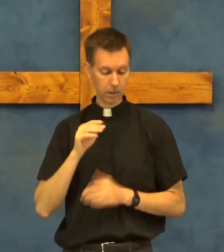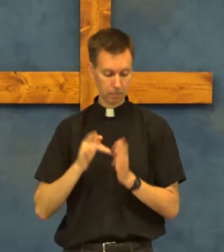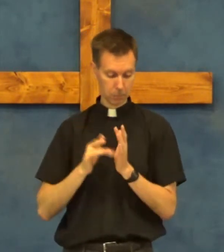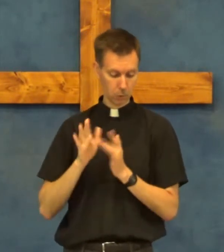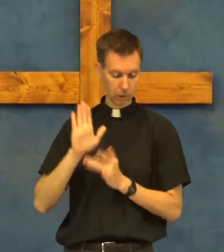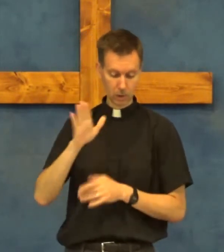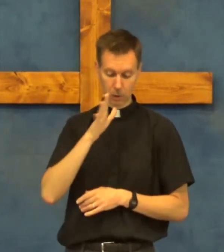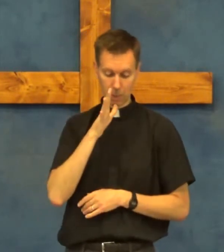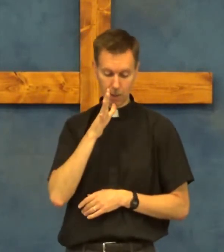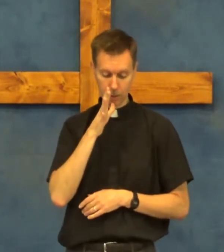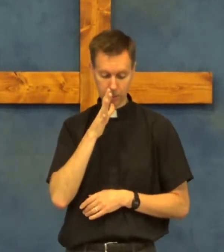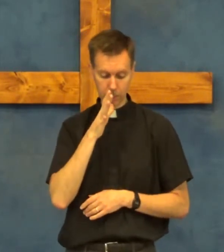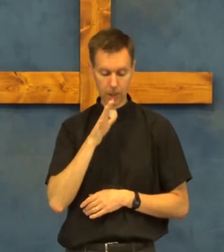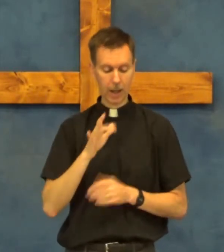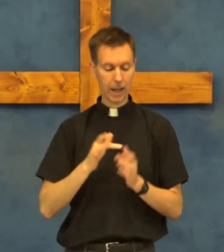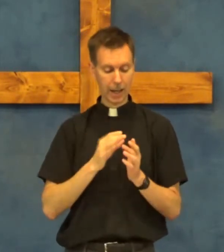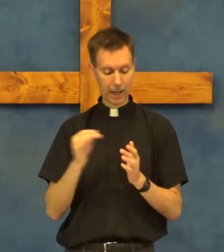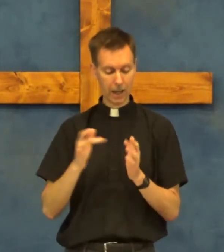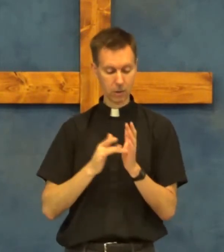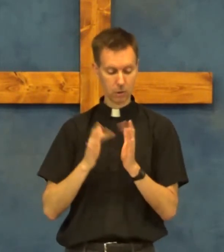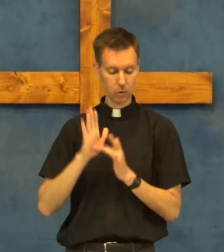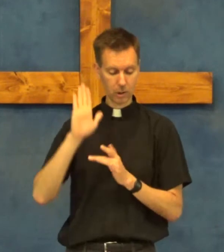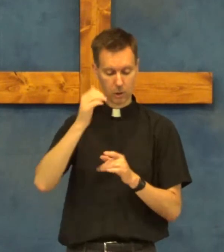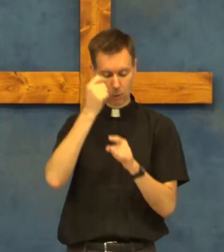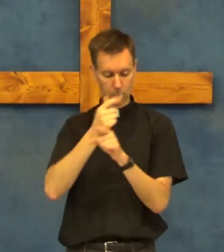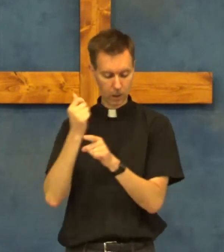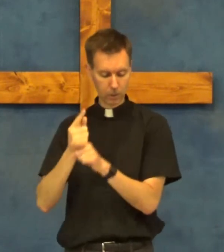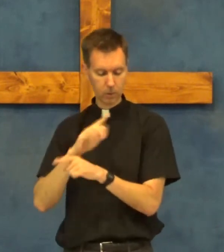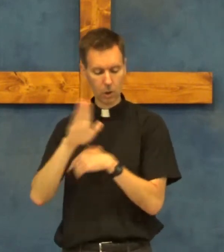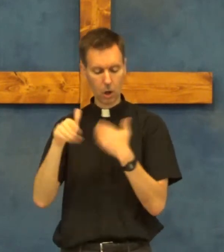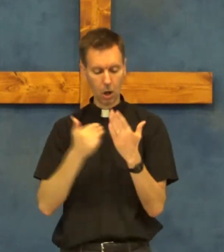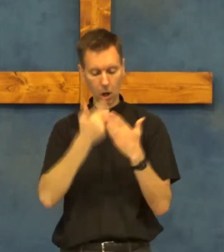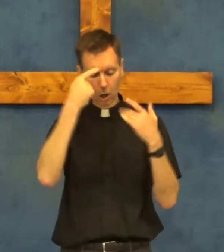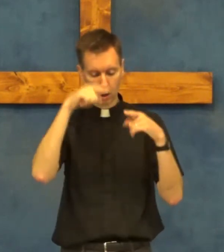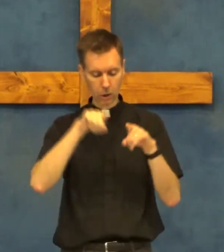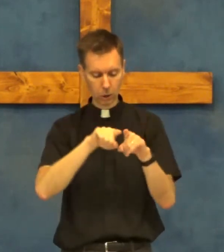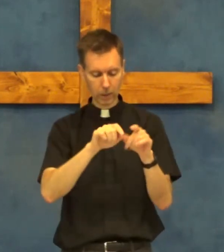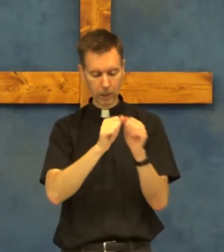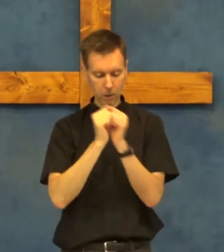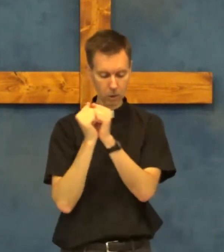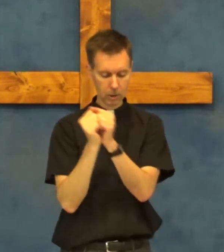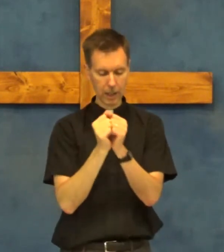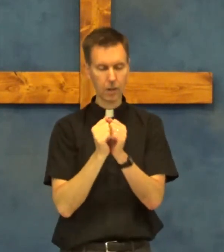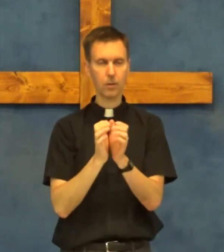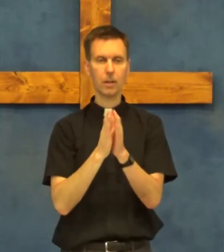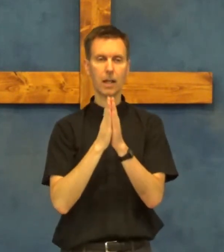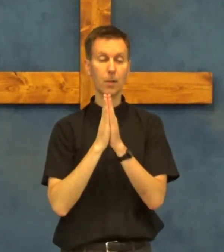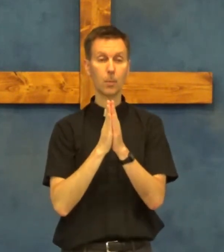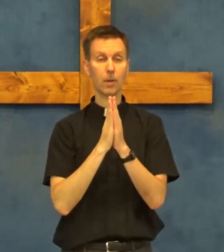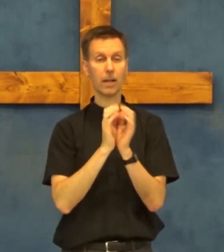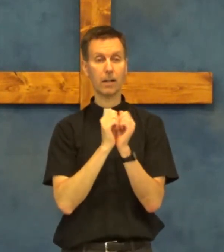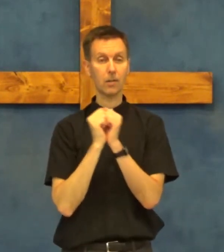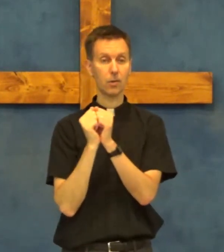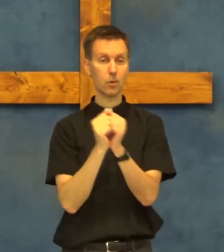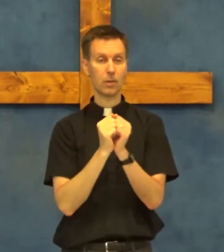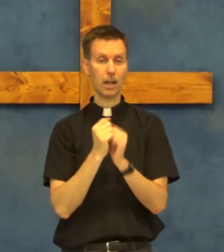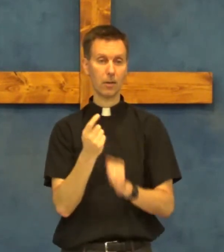Jesus' mother and Jesus' brothers all agreed together and prayed together